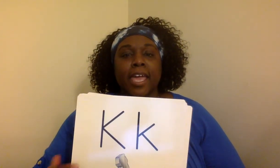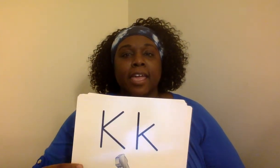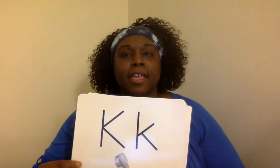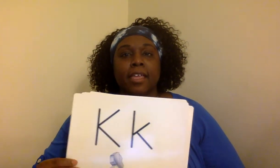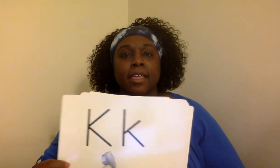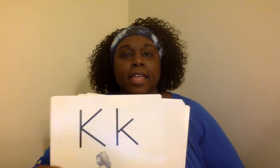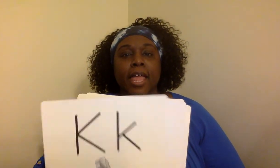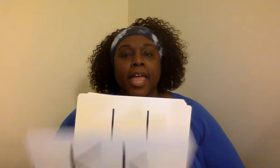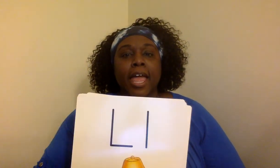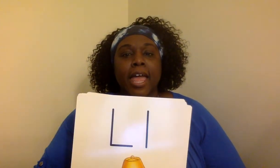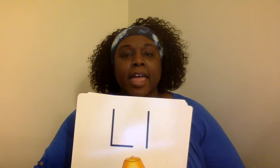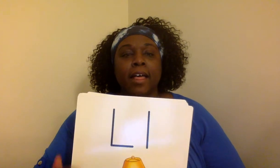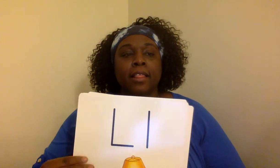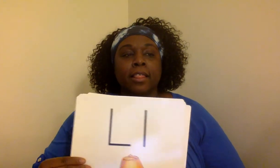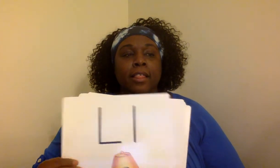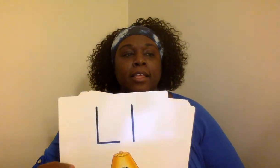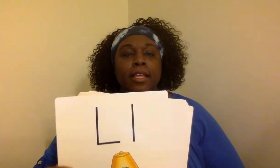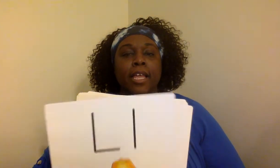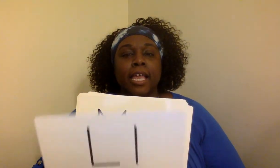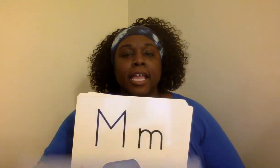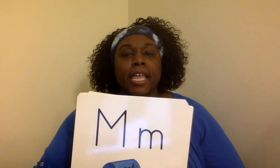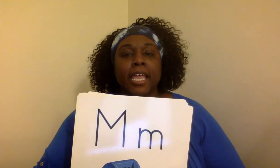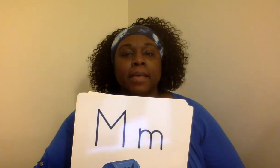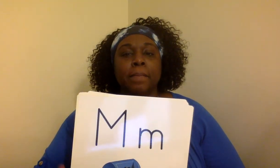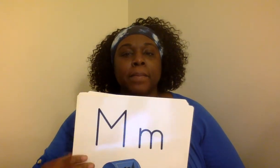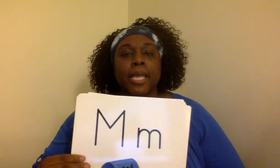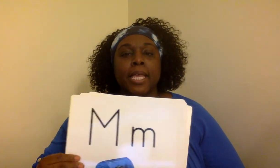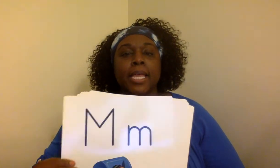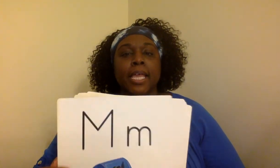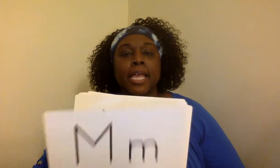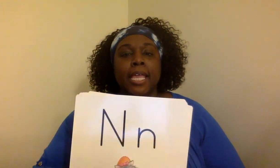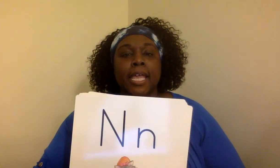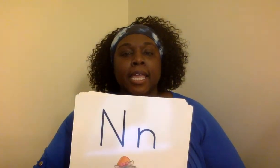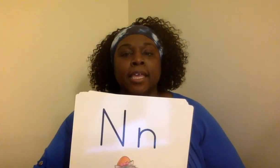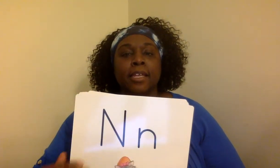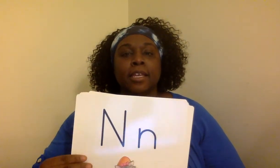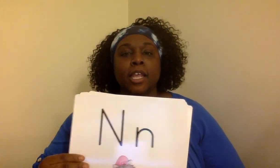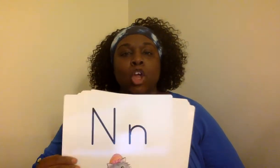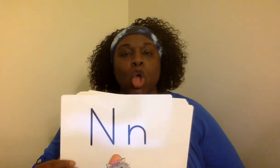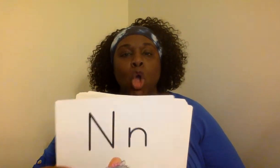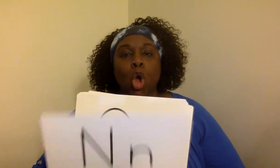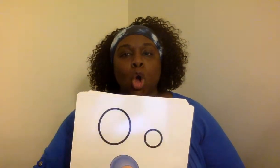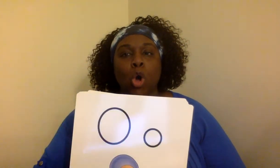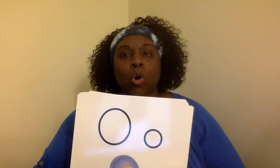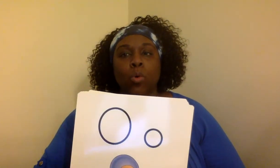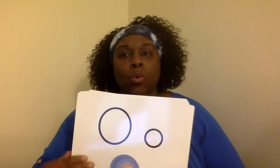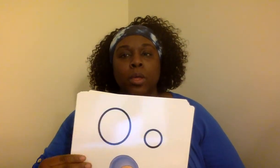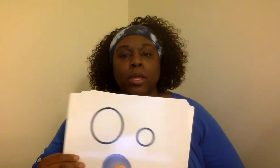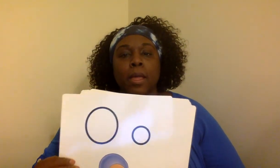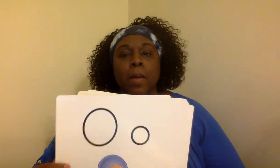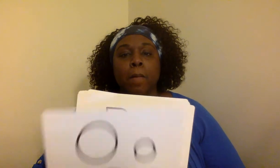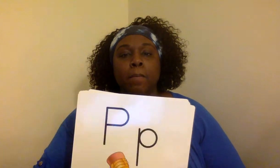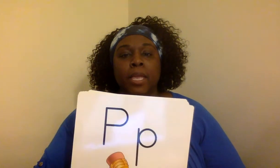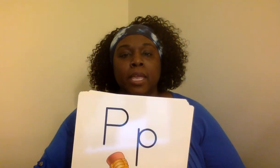L M N O P